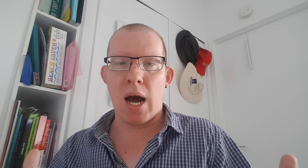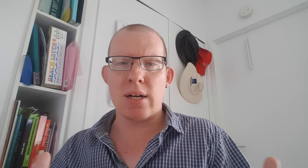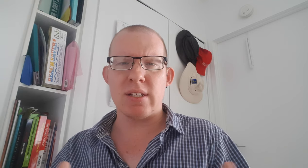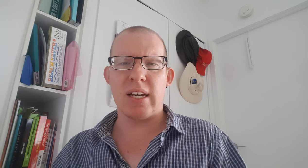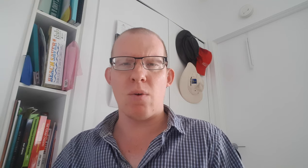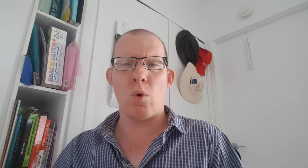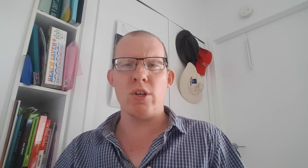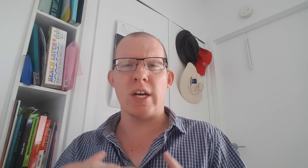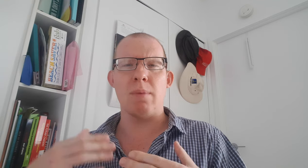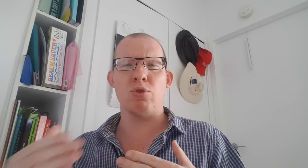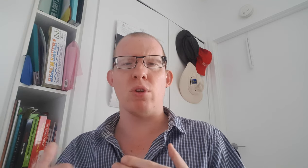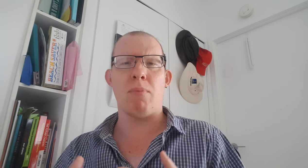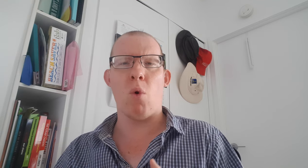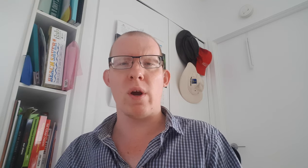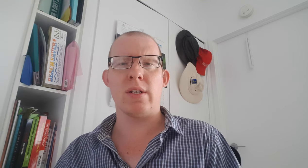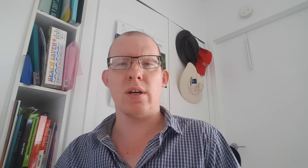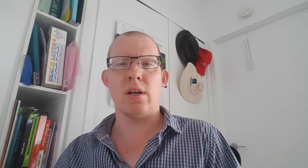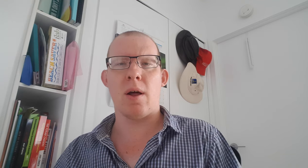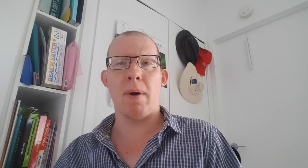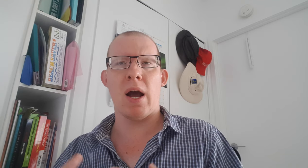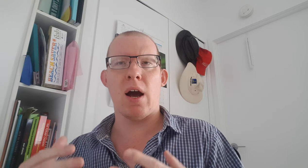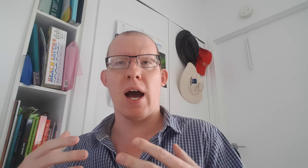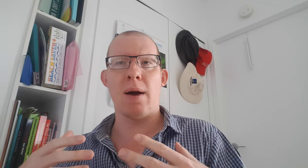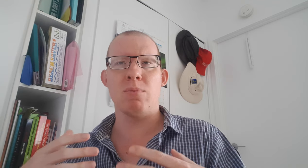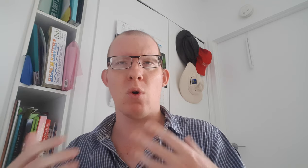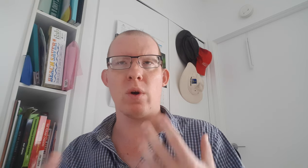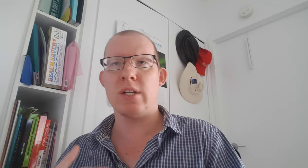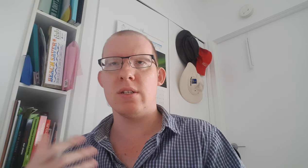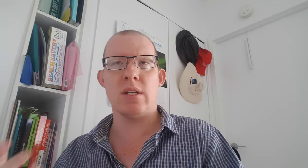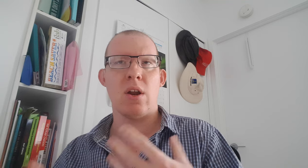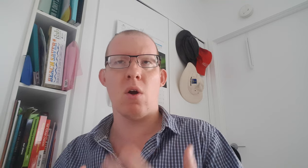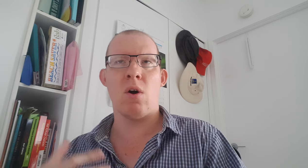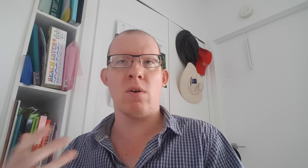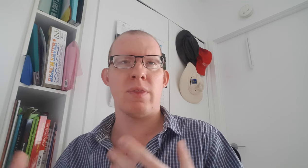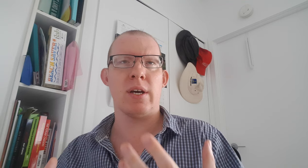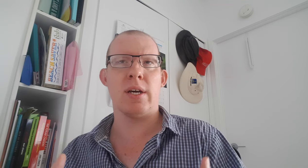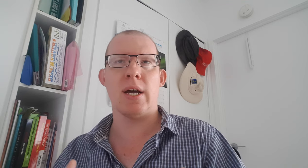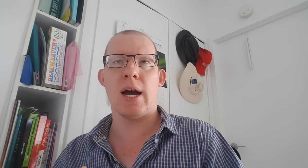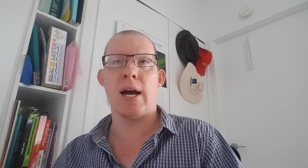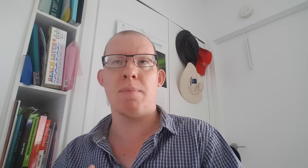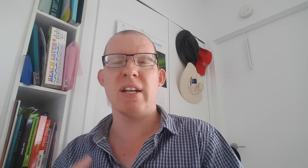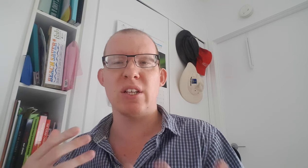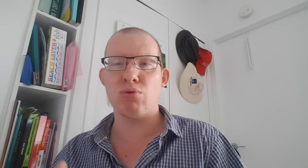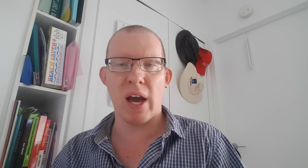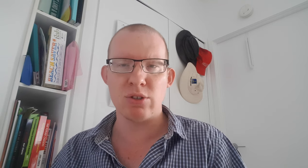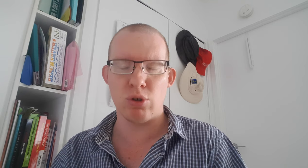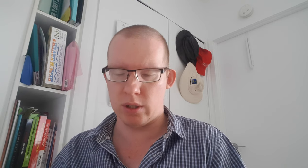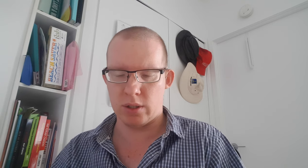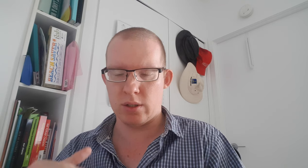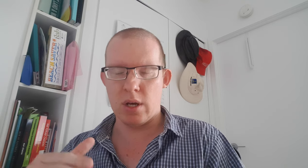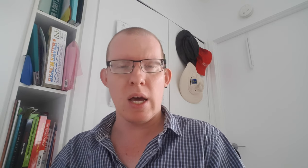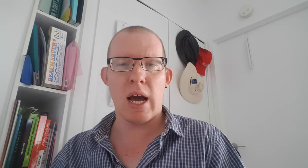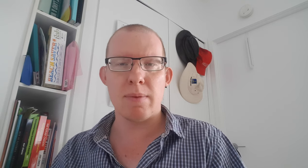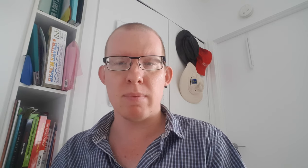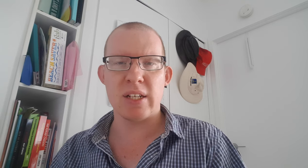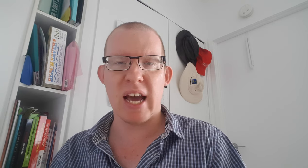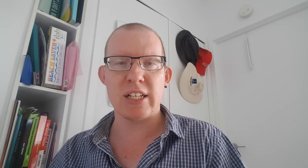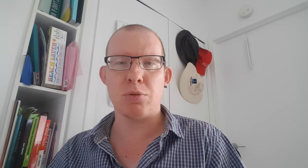But when you come to the point about I'm talking along the attraction and attachment